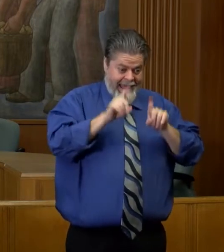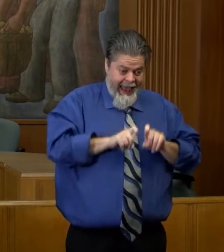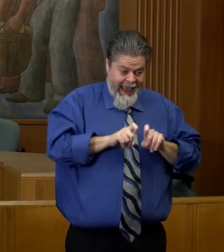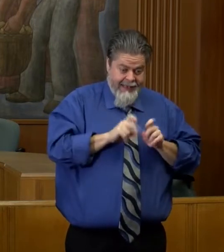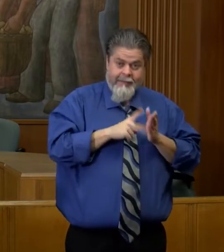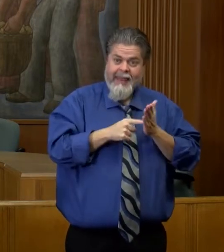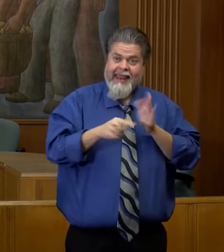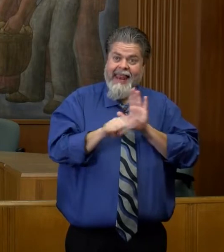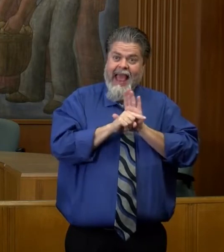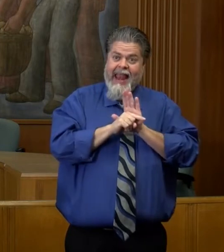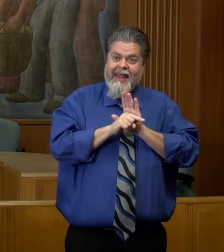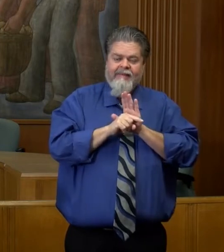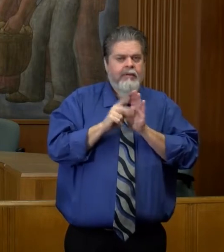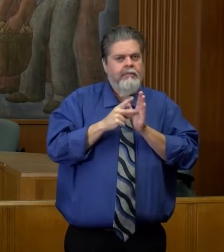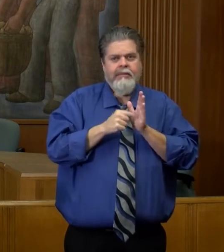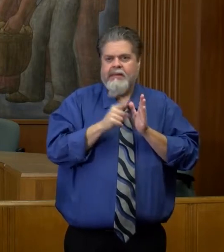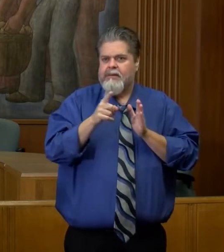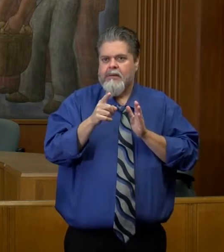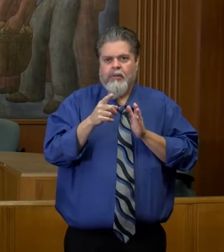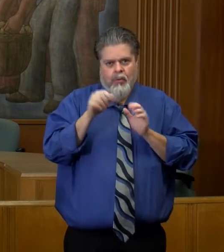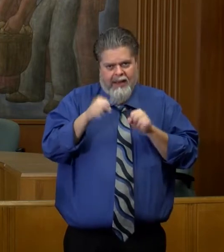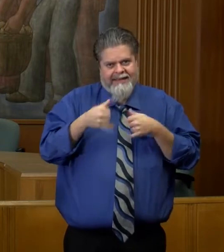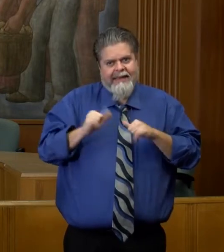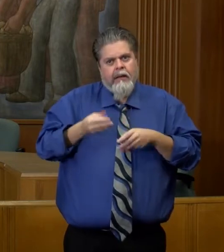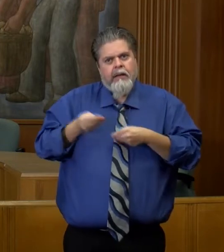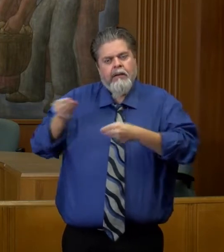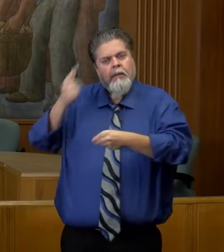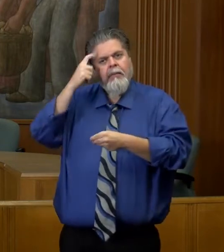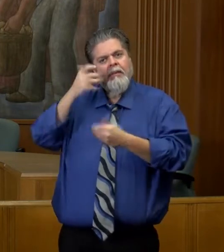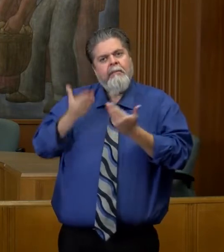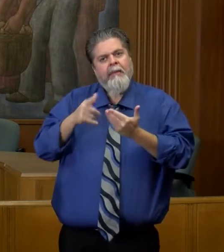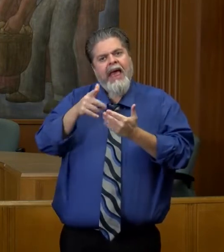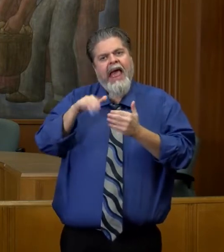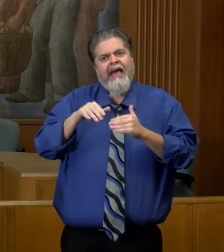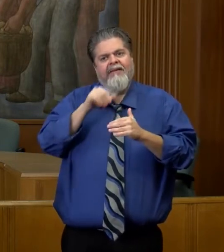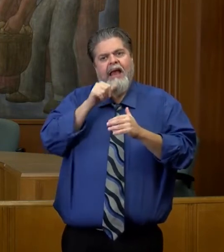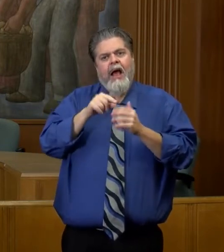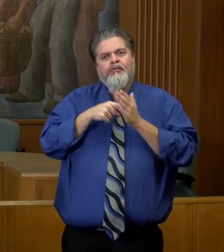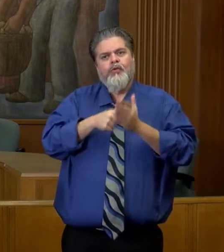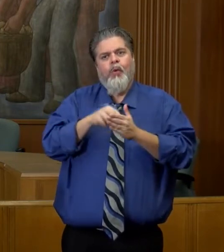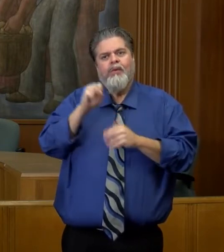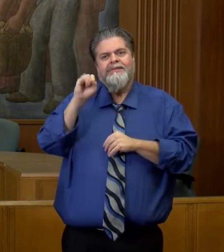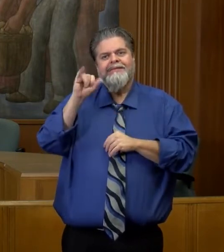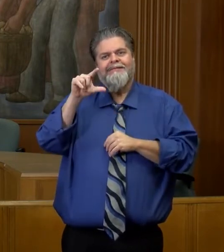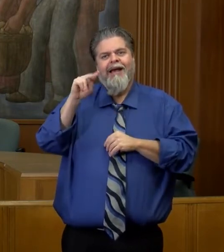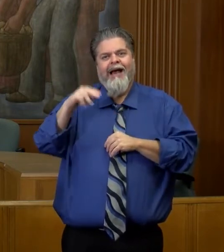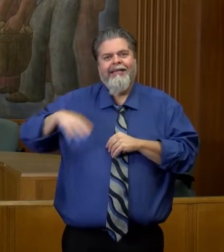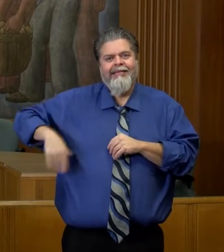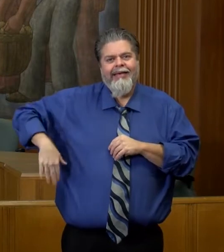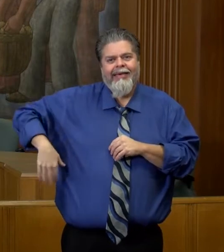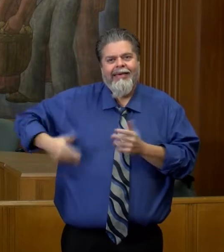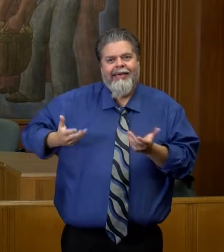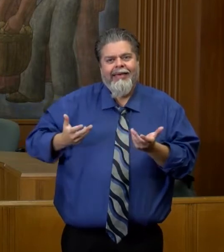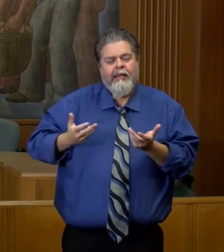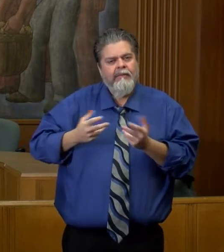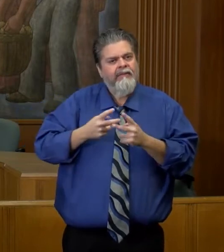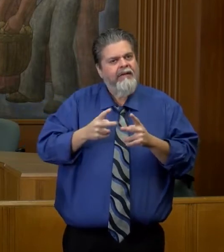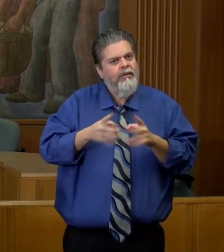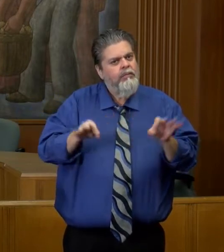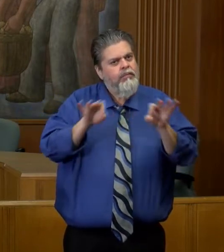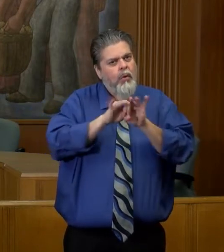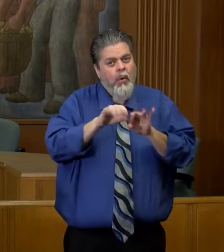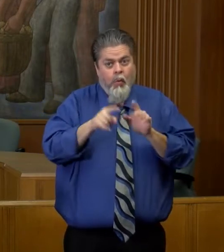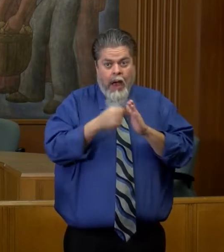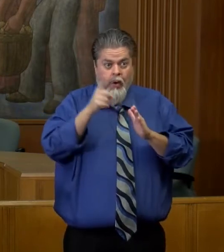is negative doesn't mean you're not going to turn positive later on. And you could start infecting people days before you ever turn symptomatic. So it's so important